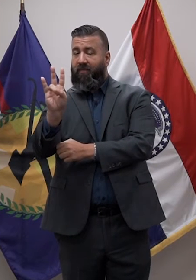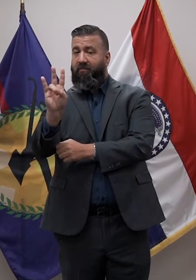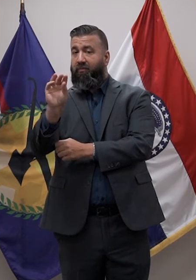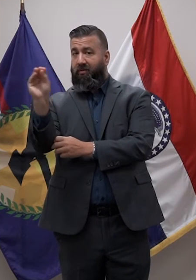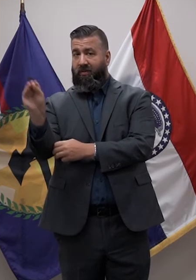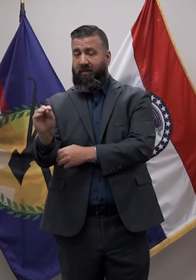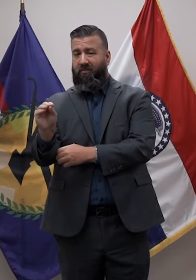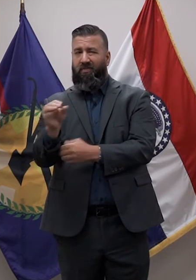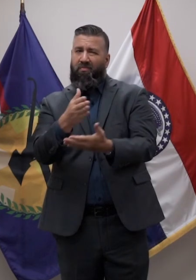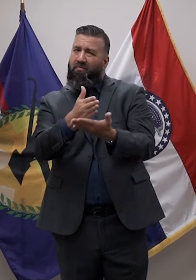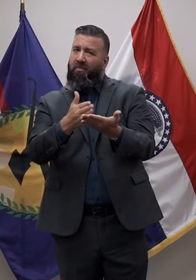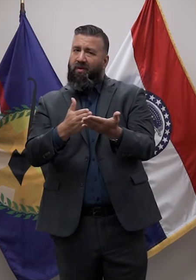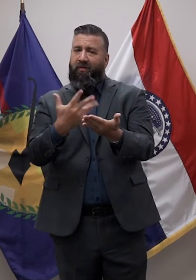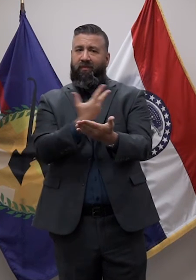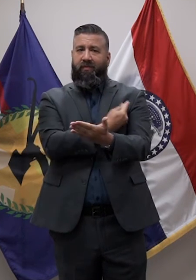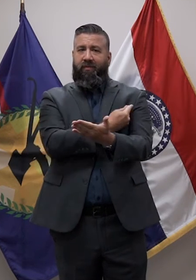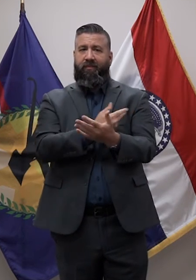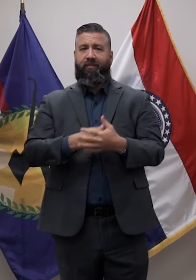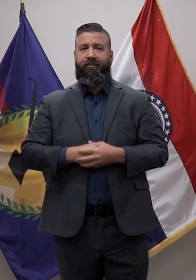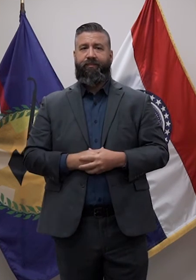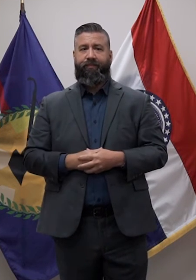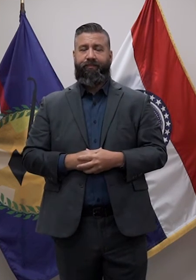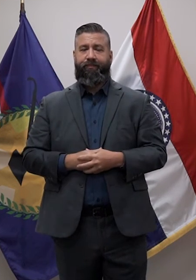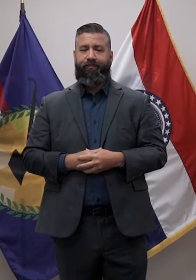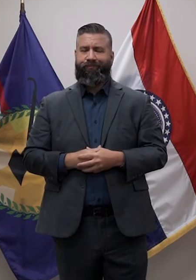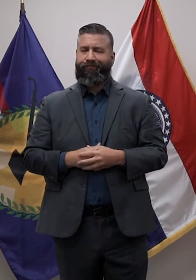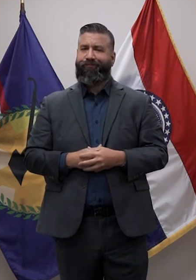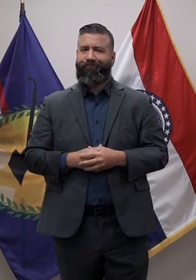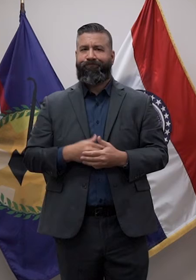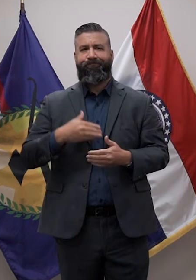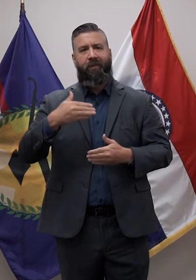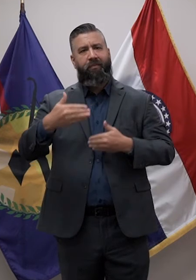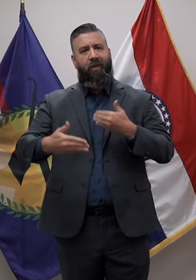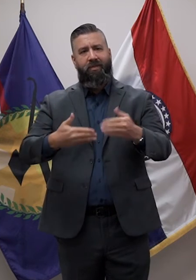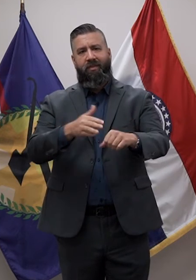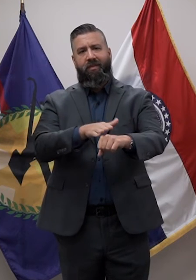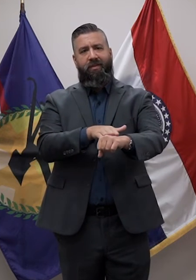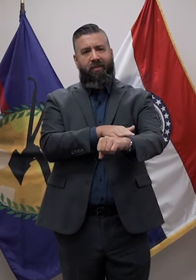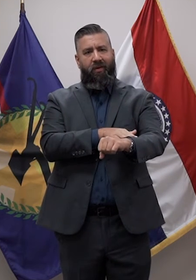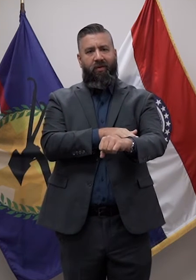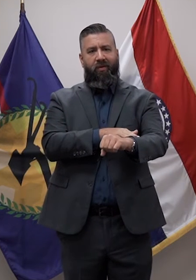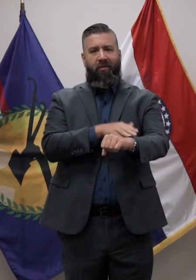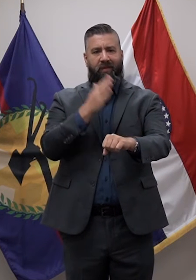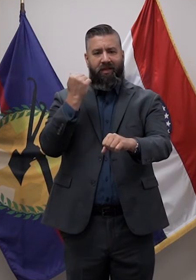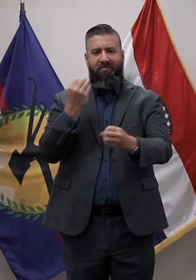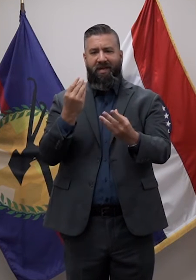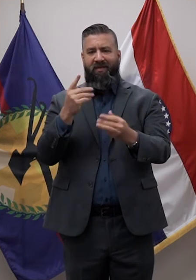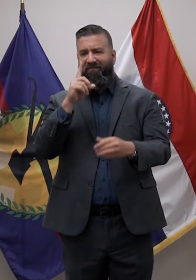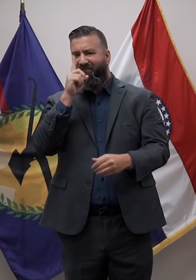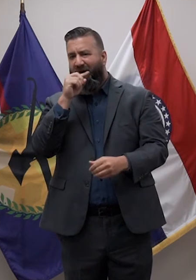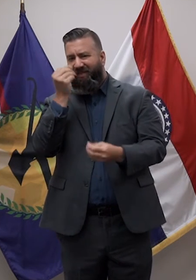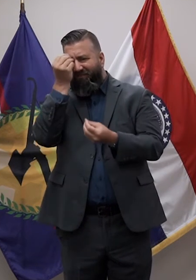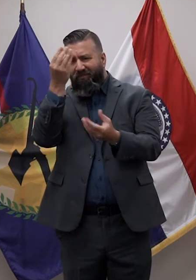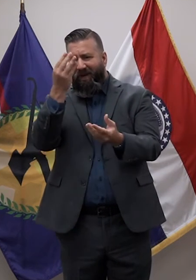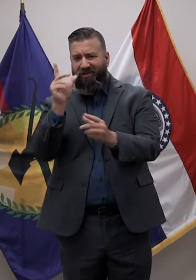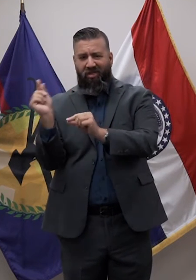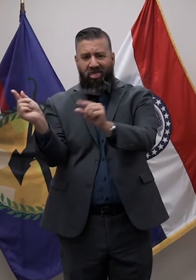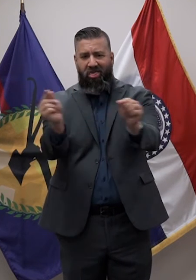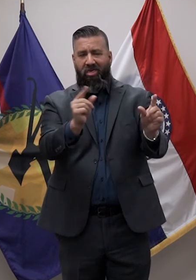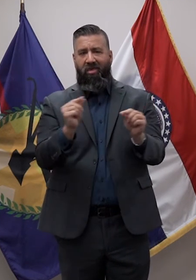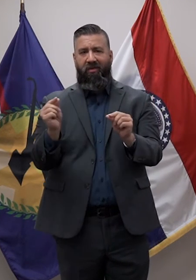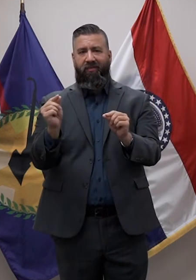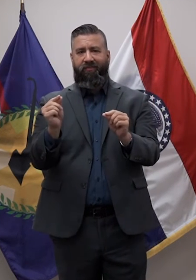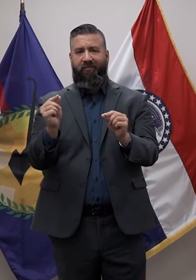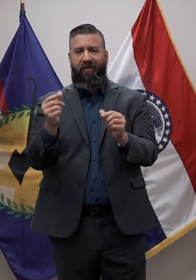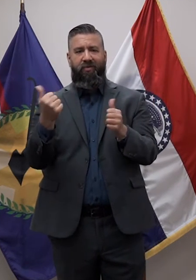vaccinated. The process has been slow, hampered by misinformation and rhetoric aimed at